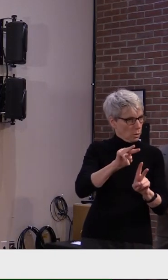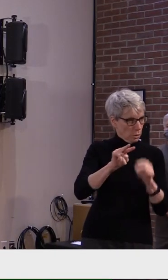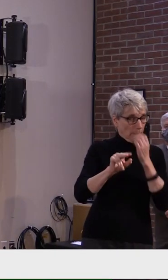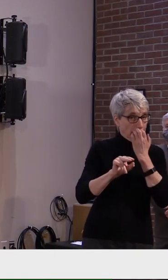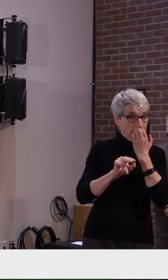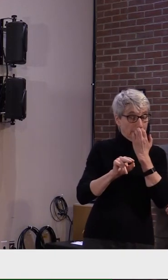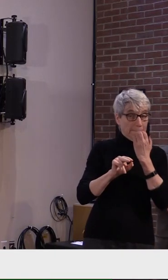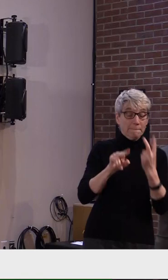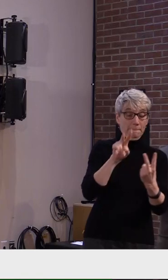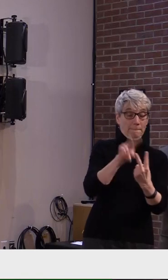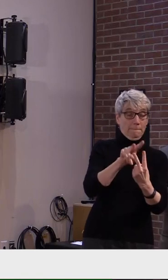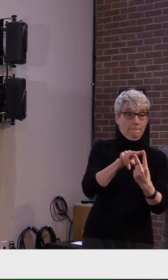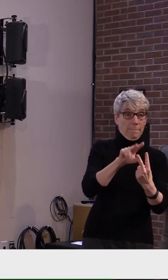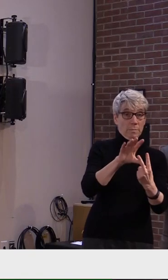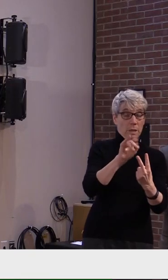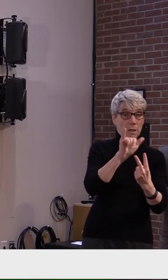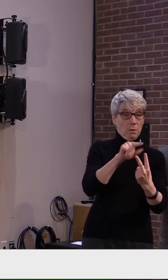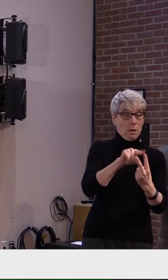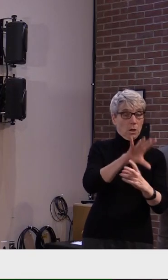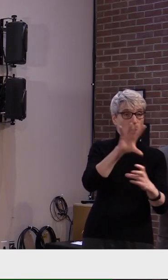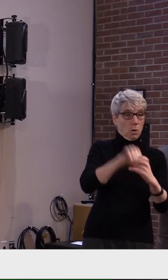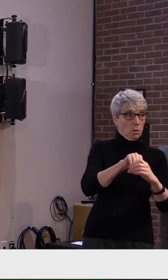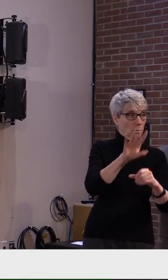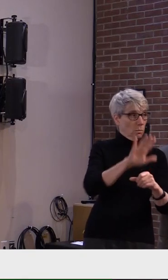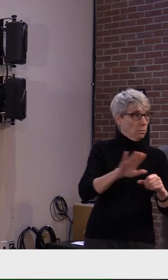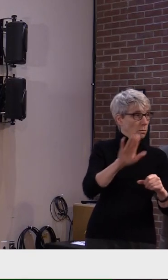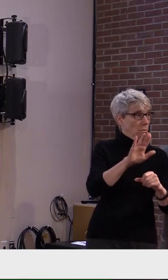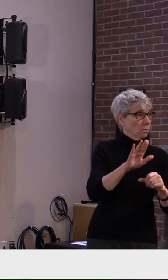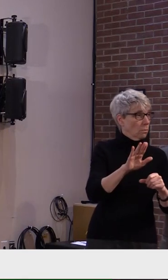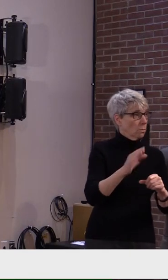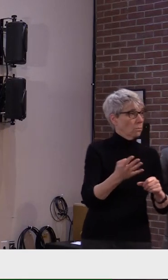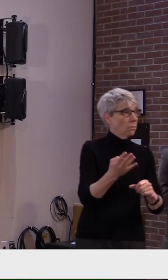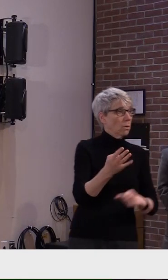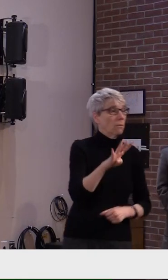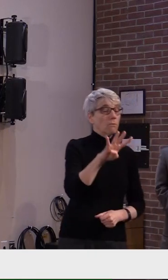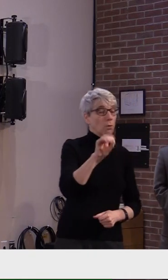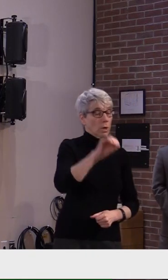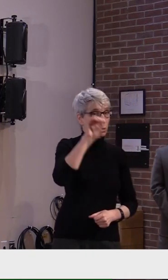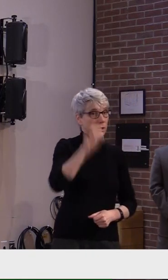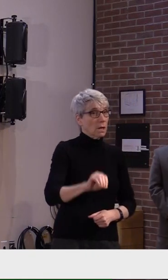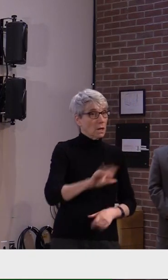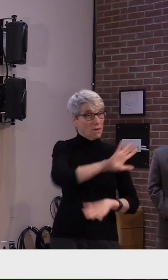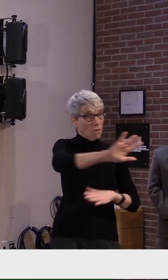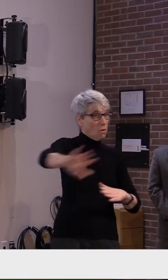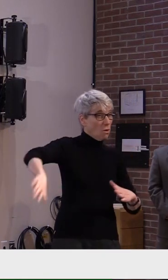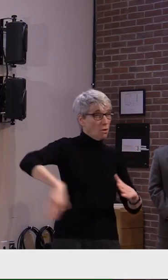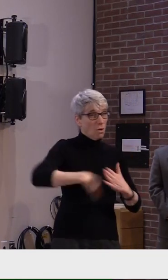for nearly 40 percent of the COVID-19 cases in the state in the last two weeks.